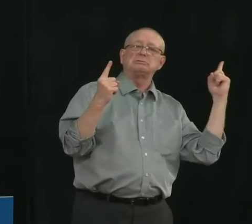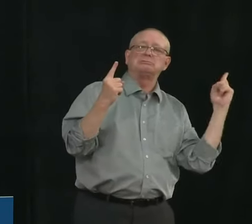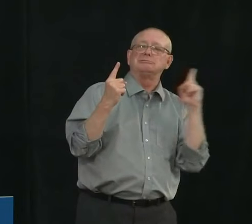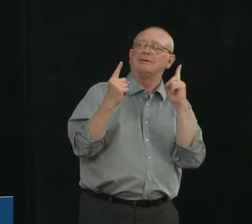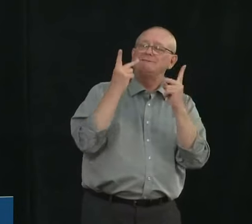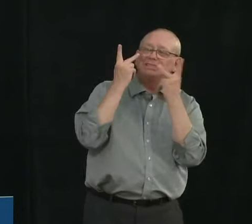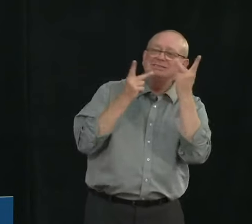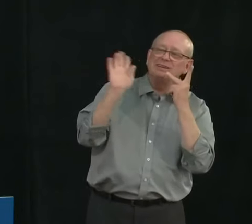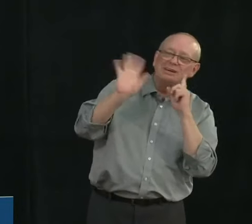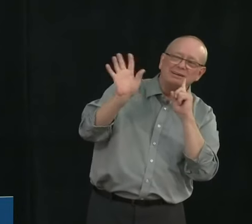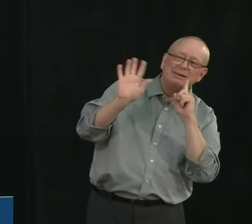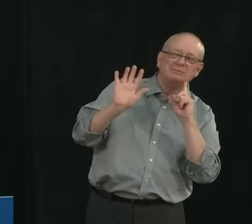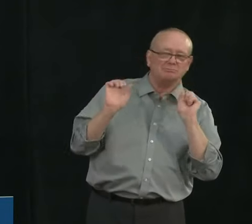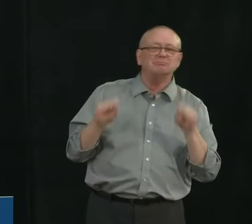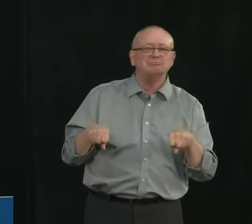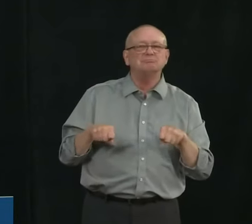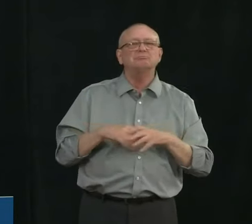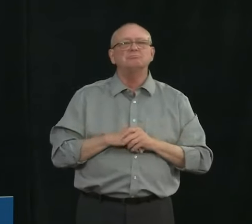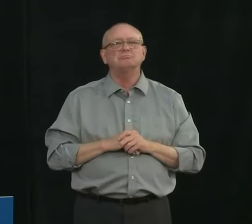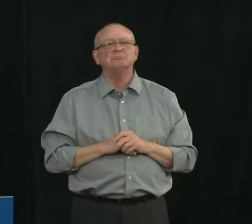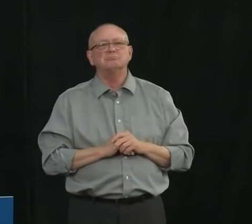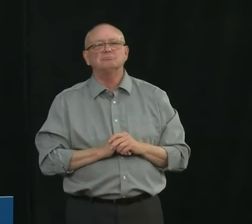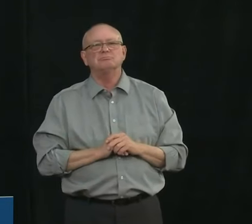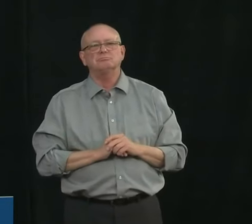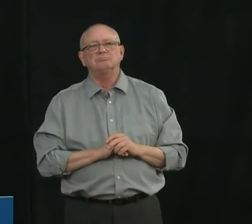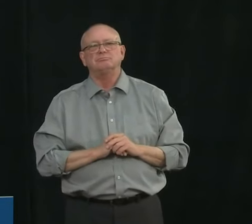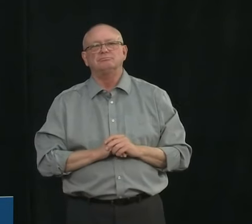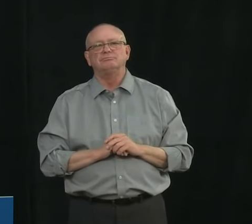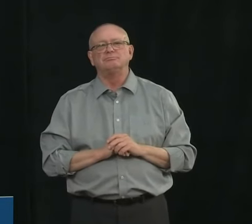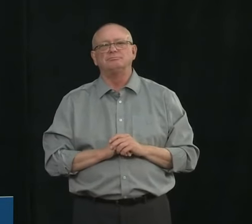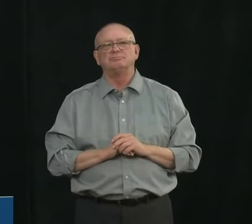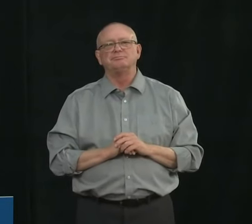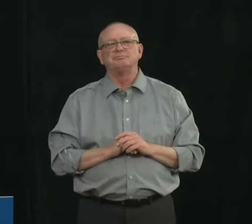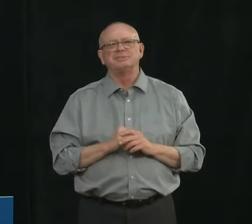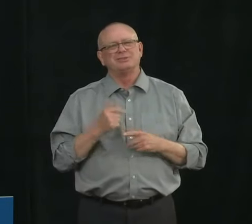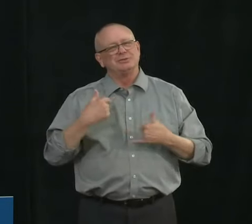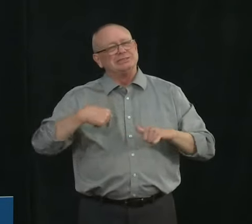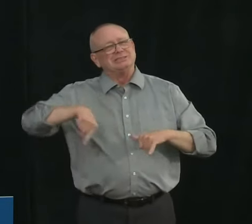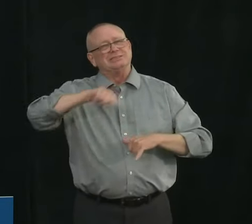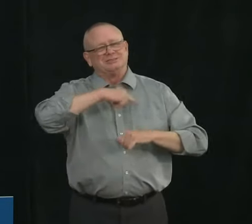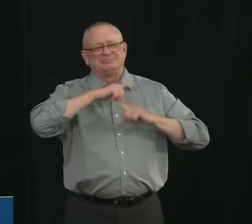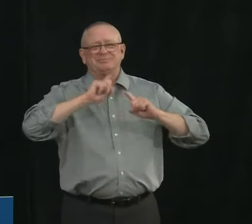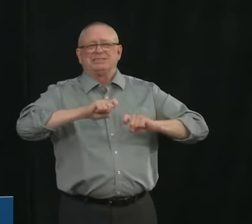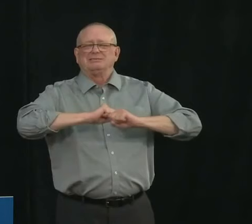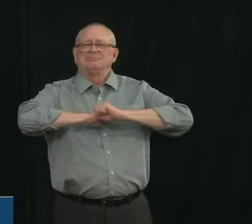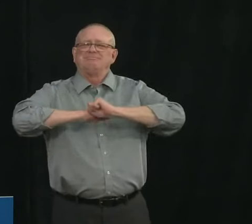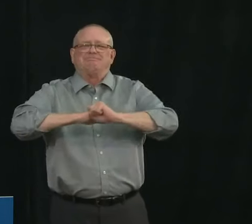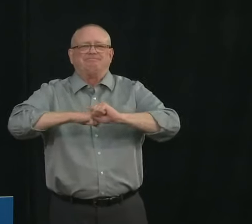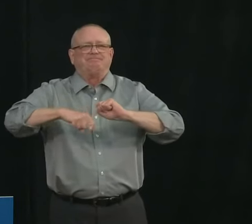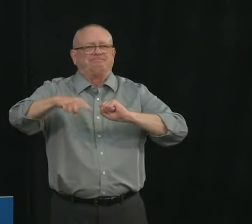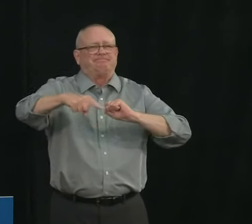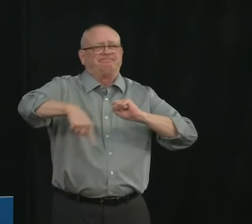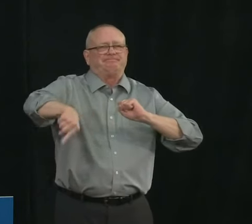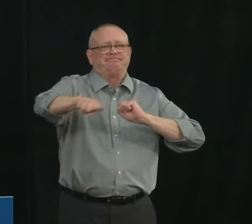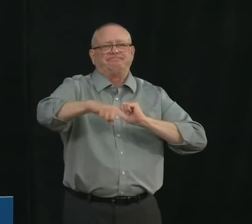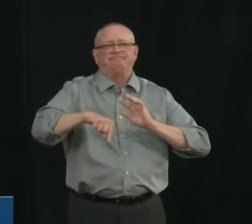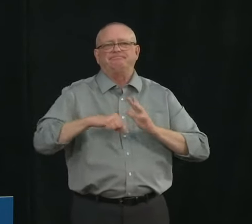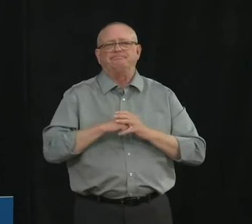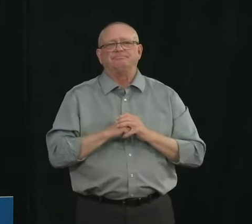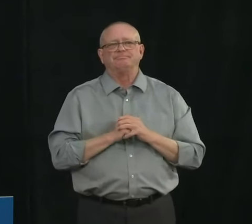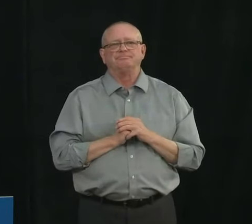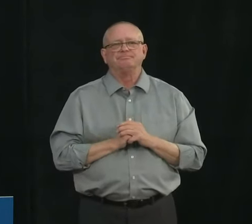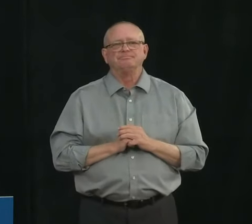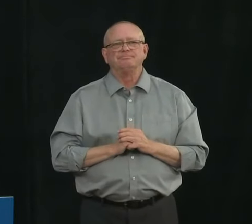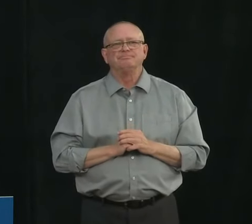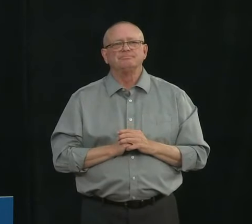limits the concerns about potential infection spread through surface contact so i think the the